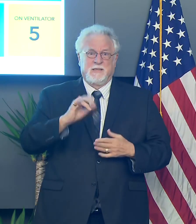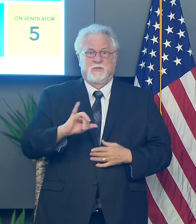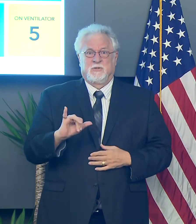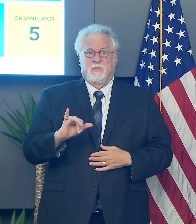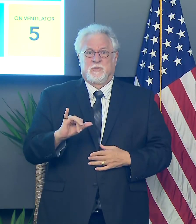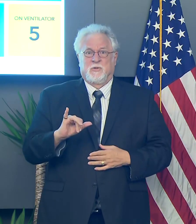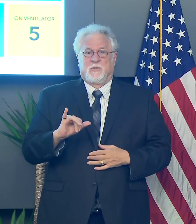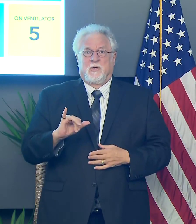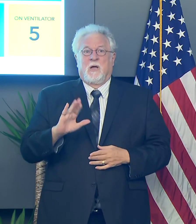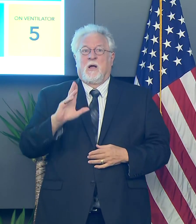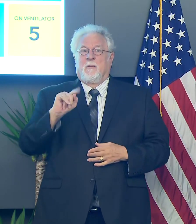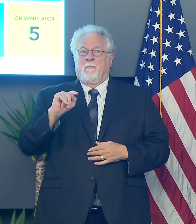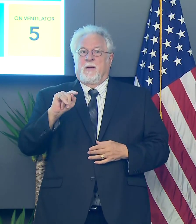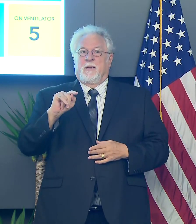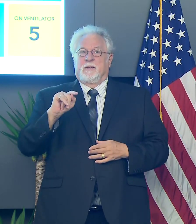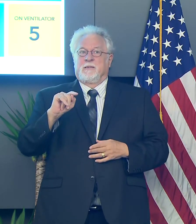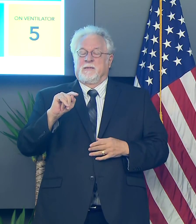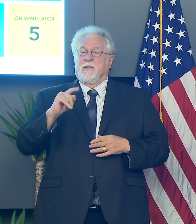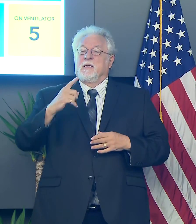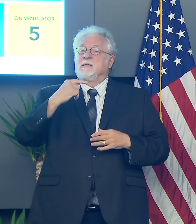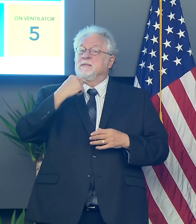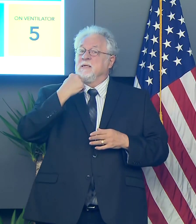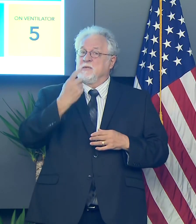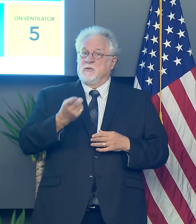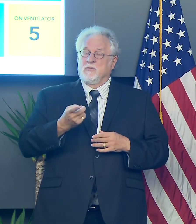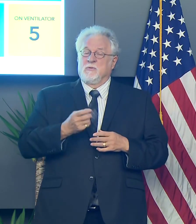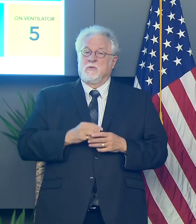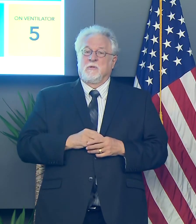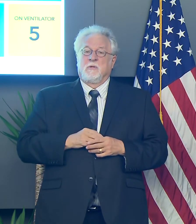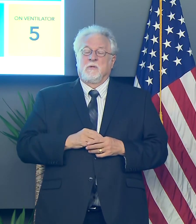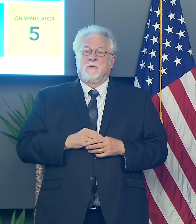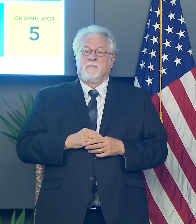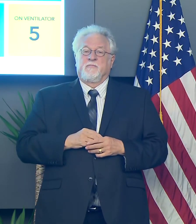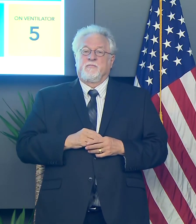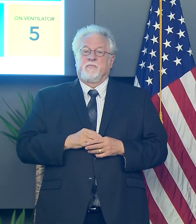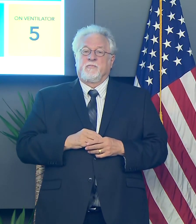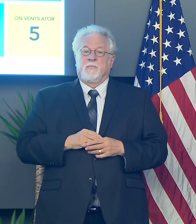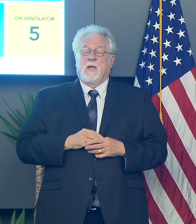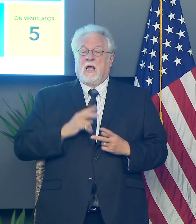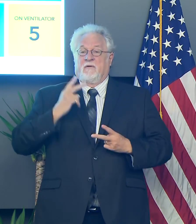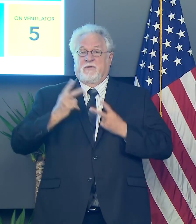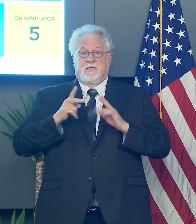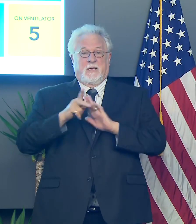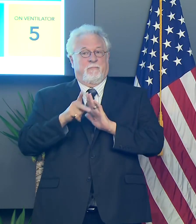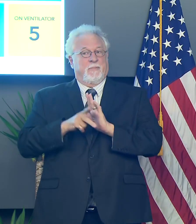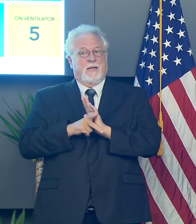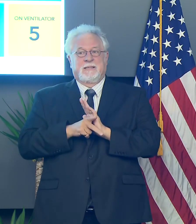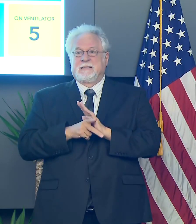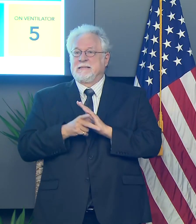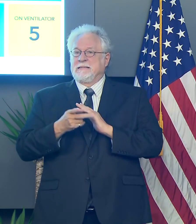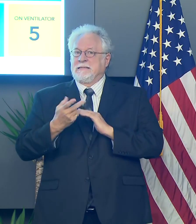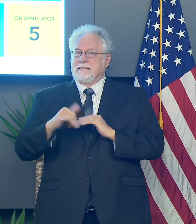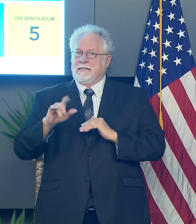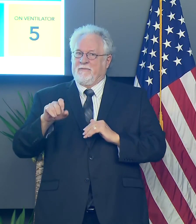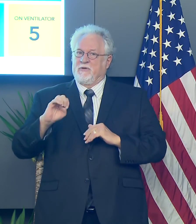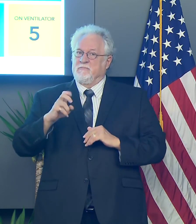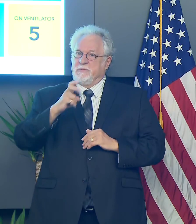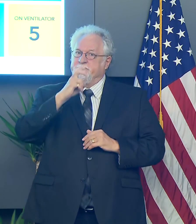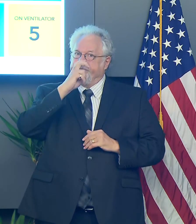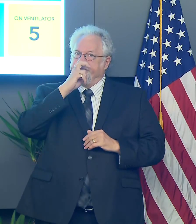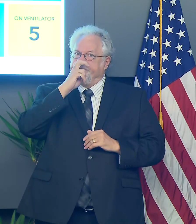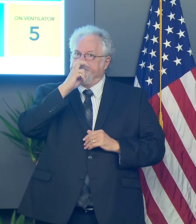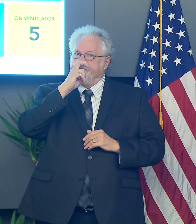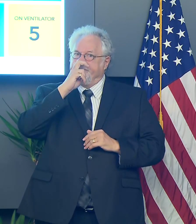well. Uh, but I, I can tell you that, that, uh, the visitation policies are still going to have to be relatively strict